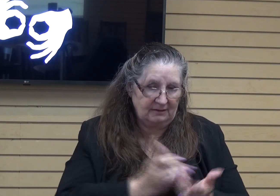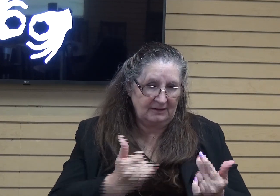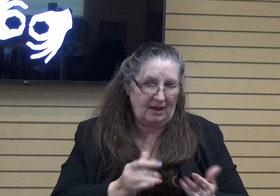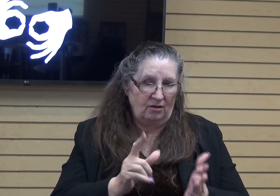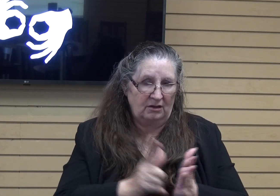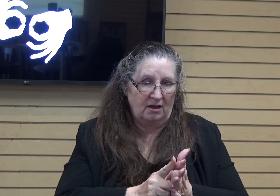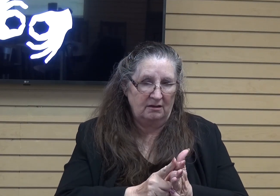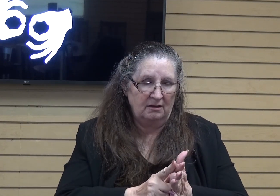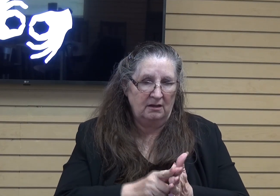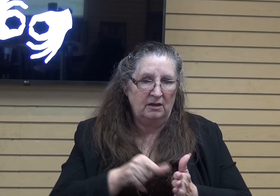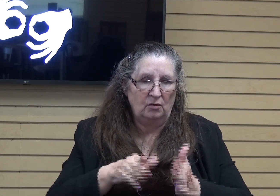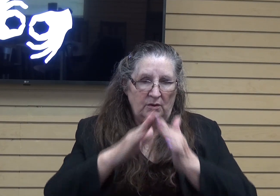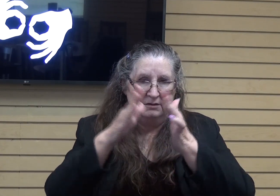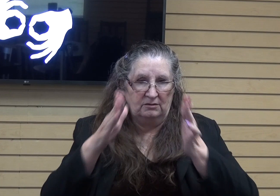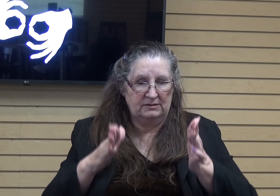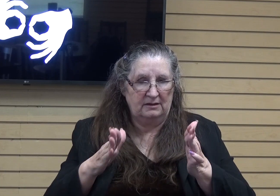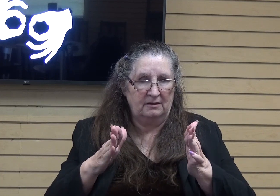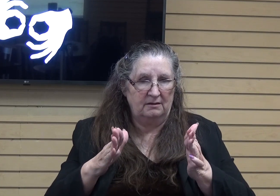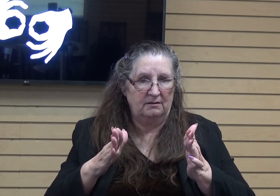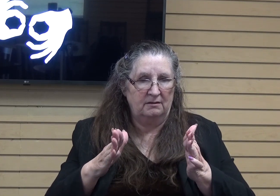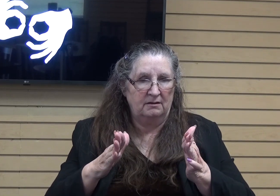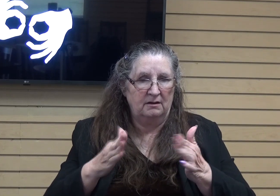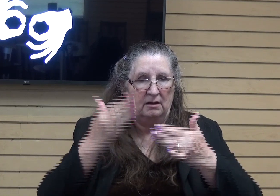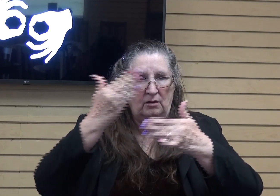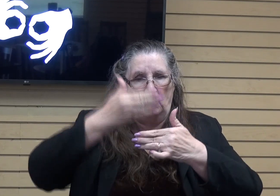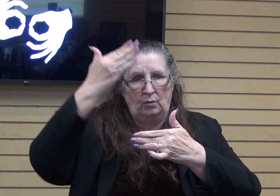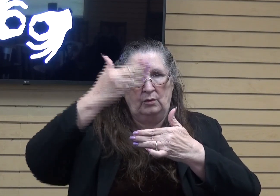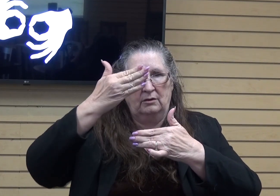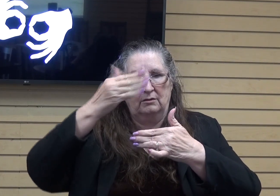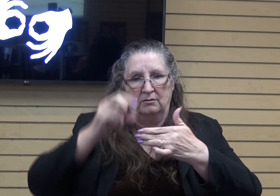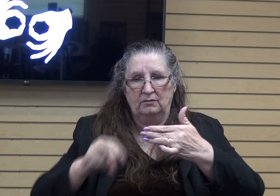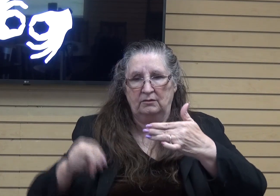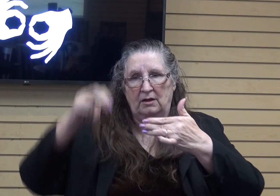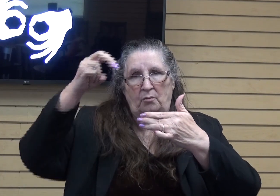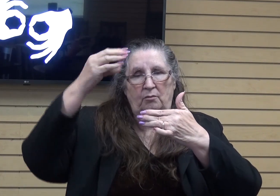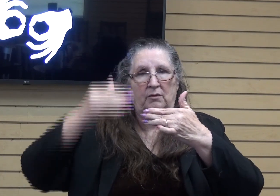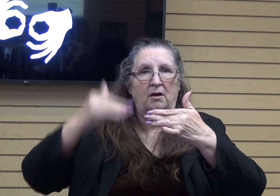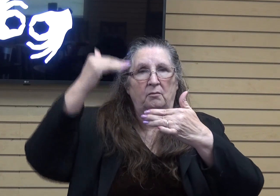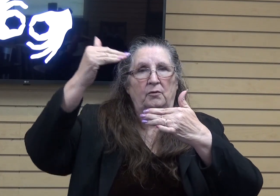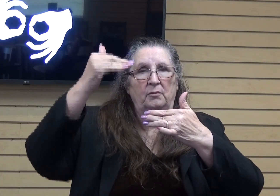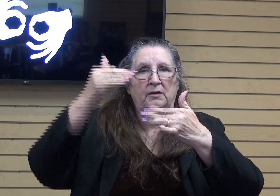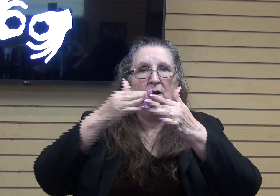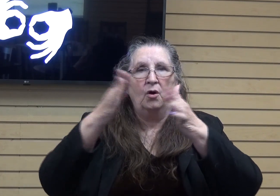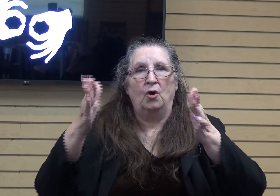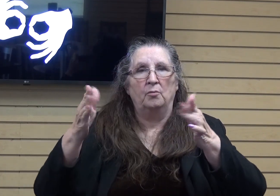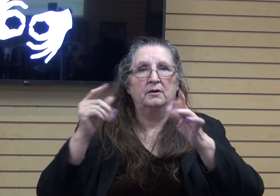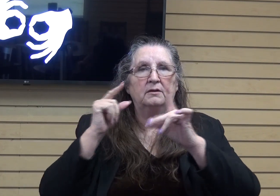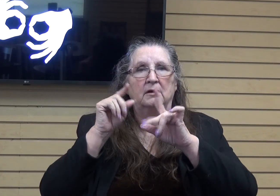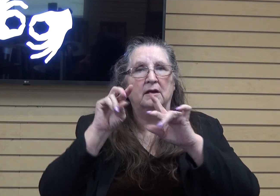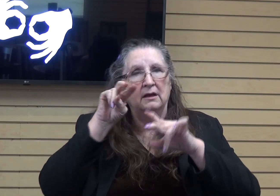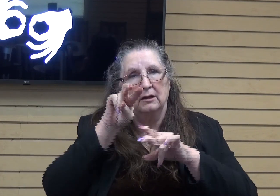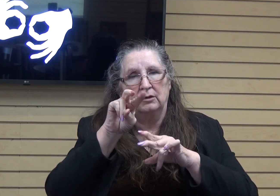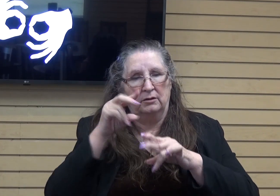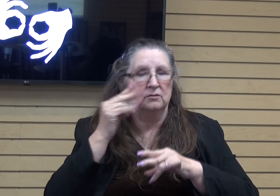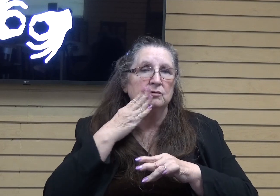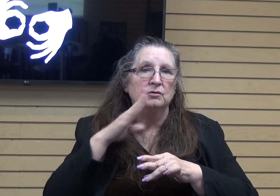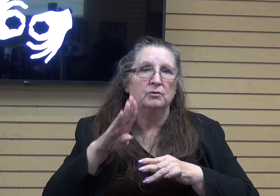house where he had windows in his upper chamber, opened them toward Jerusalem, got down on his knees three